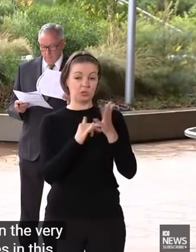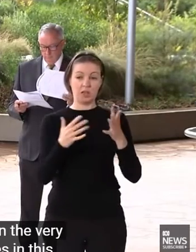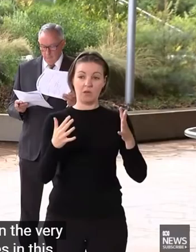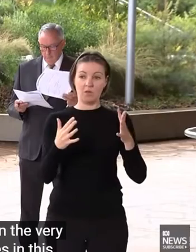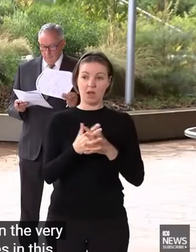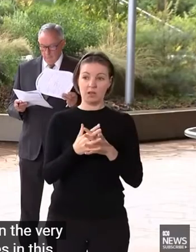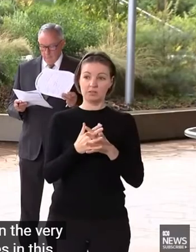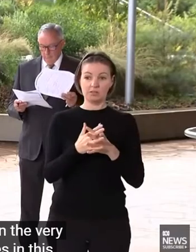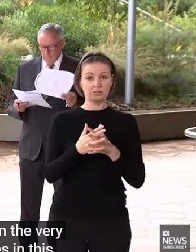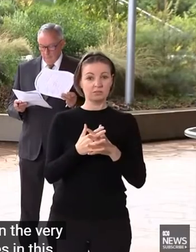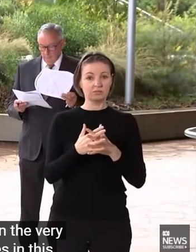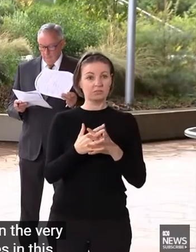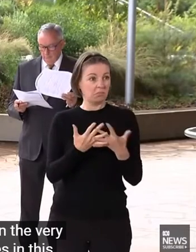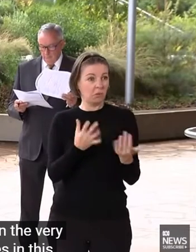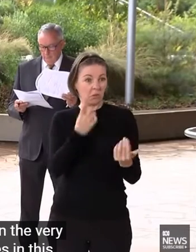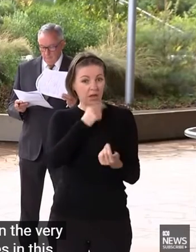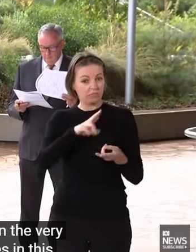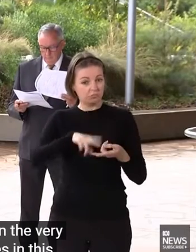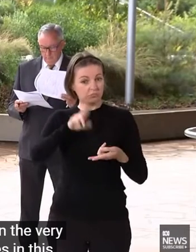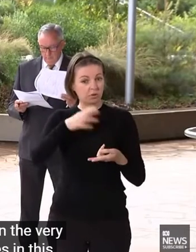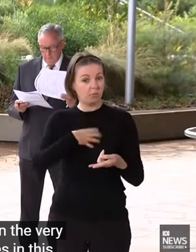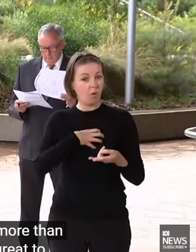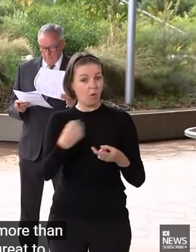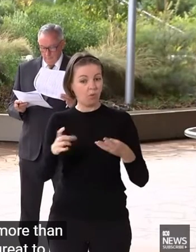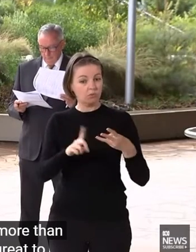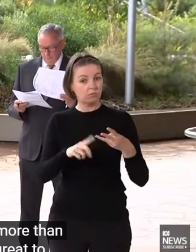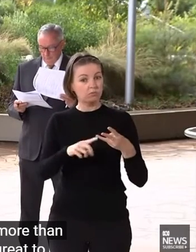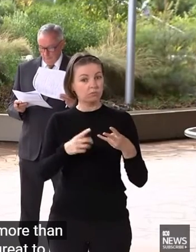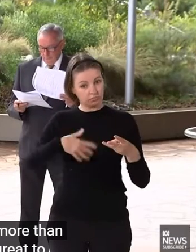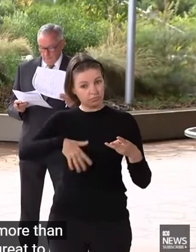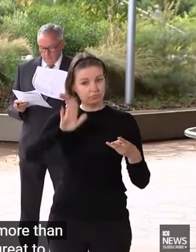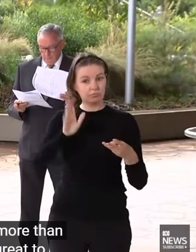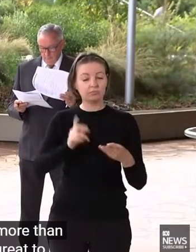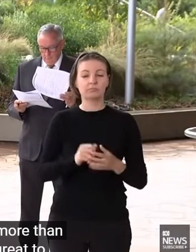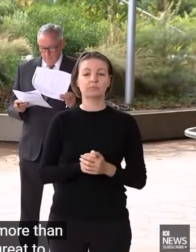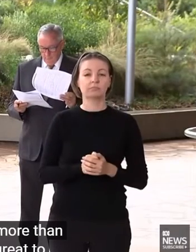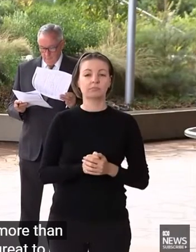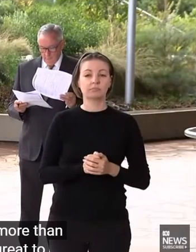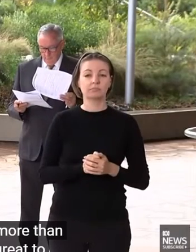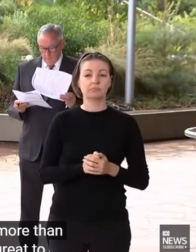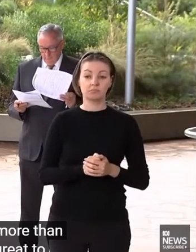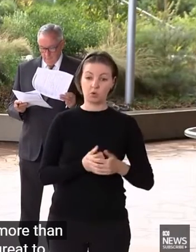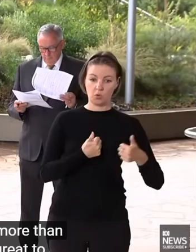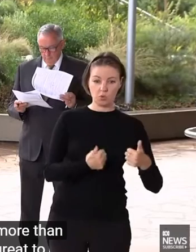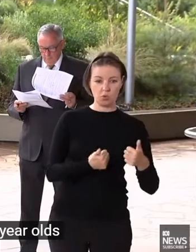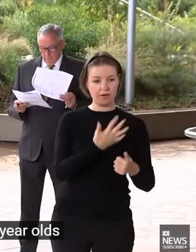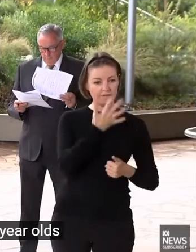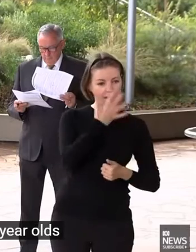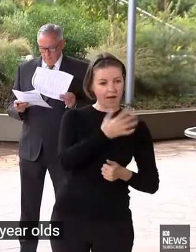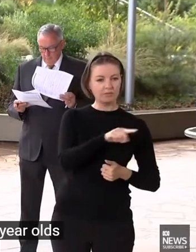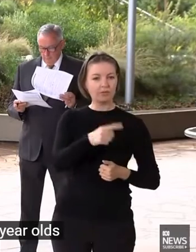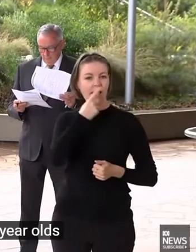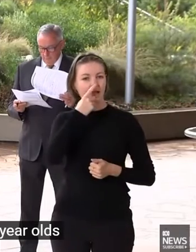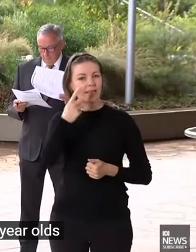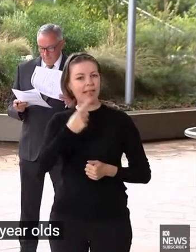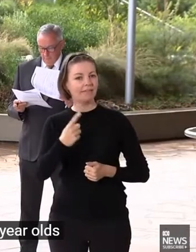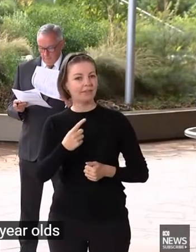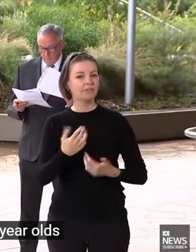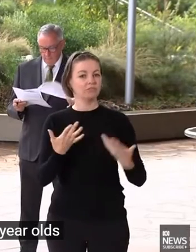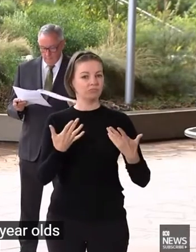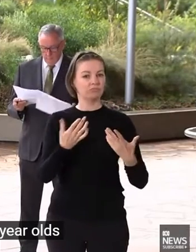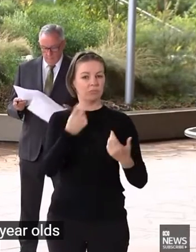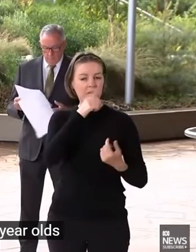a lot more than that. It's also really great to see the 5 to 11-year-olds coming out for their vaccines.